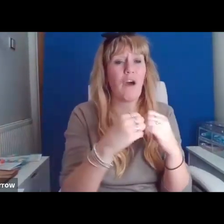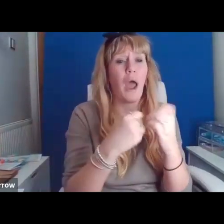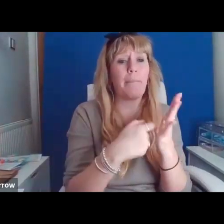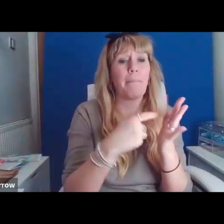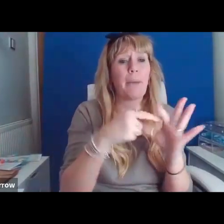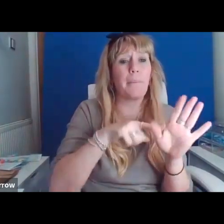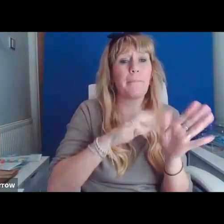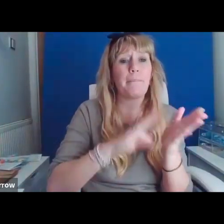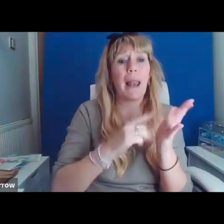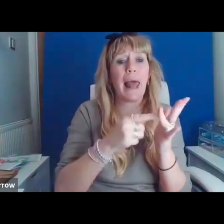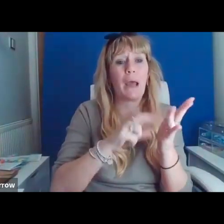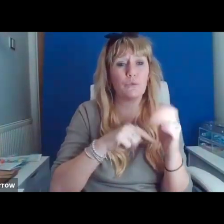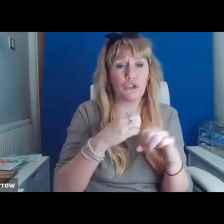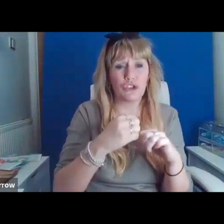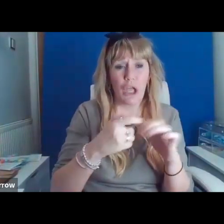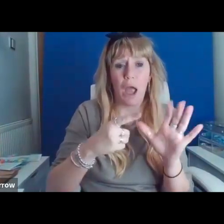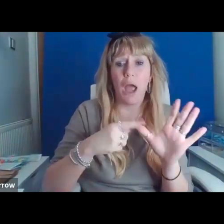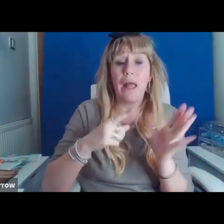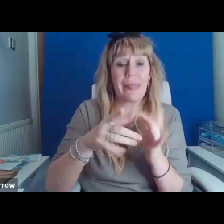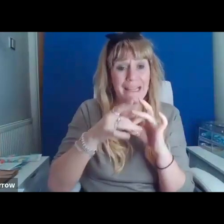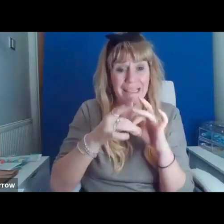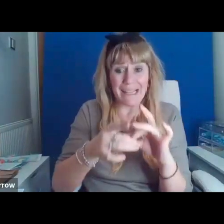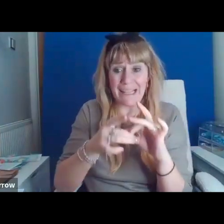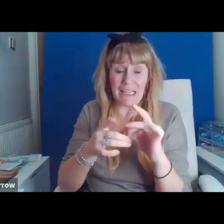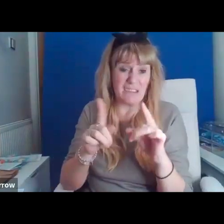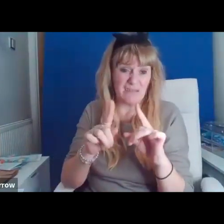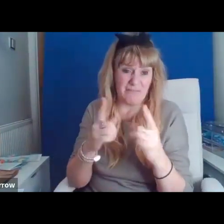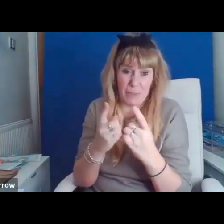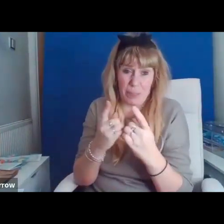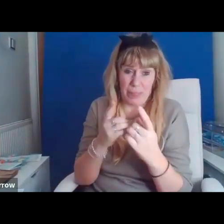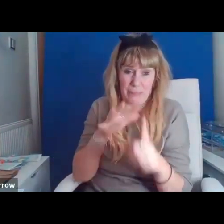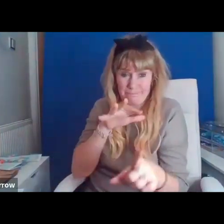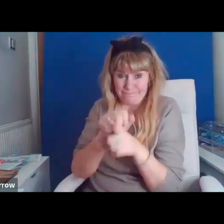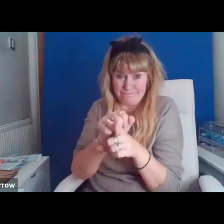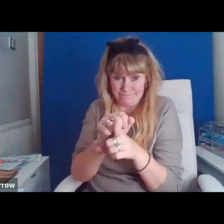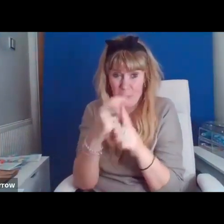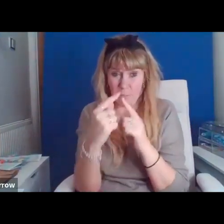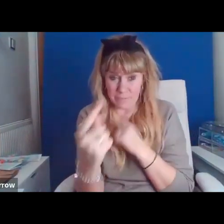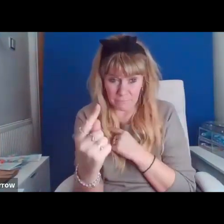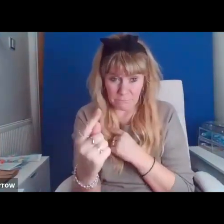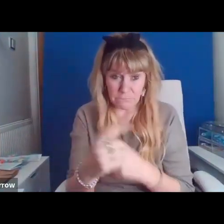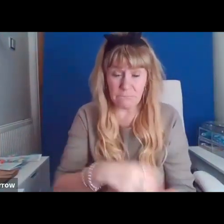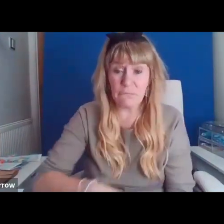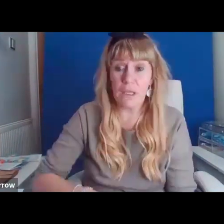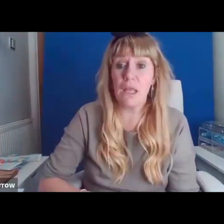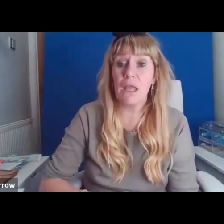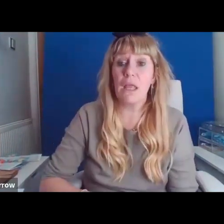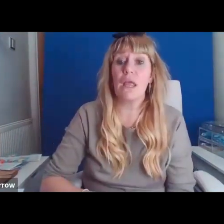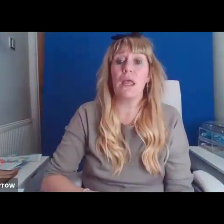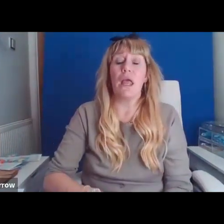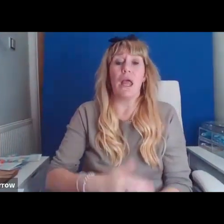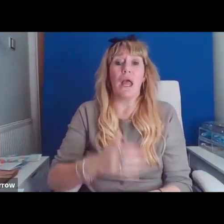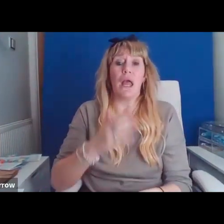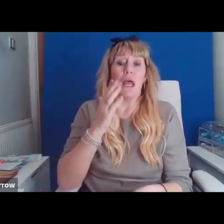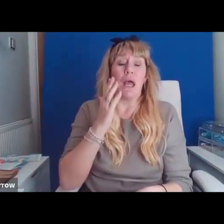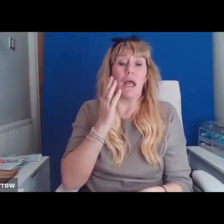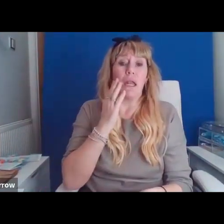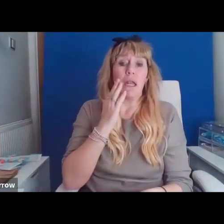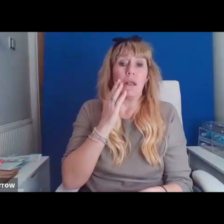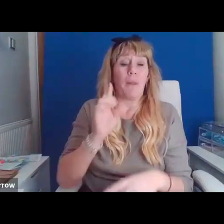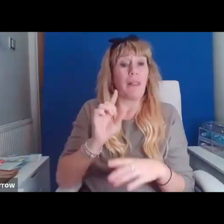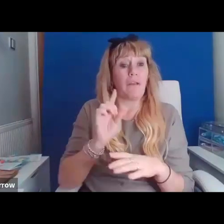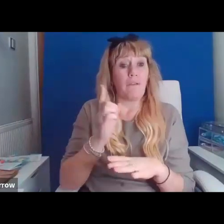called Tender Points by Amy Berkovitz. And it's very much after I read that, because it was the first time I'd read any writing by anyone else with fibromyalgia.